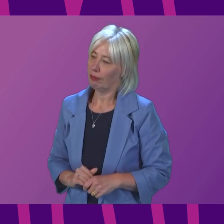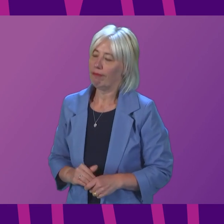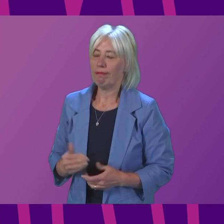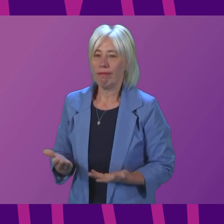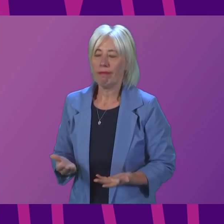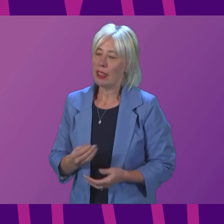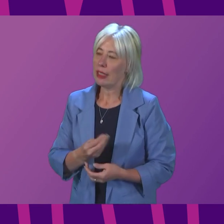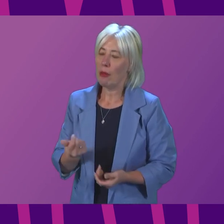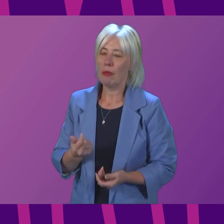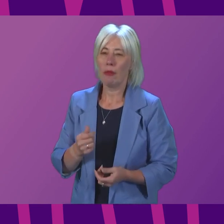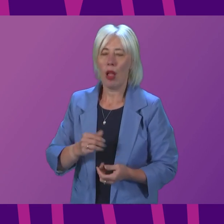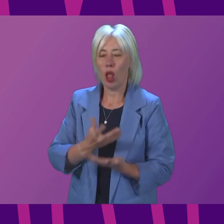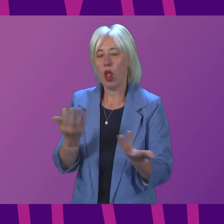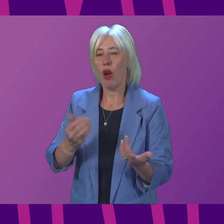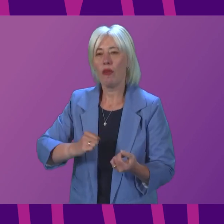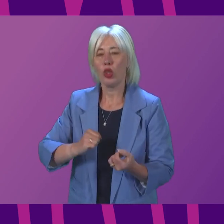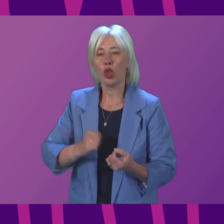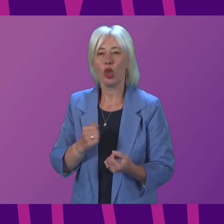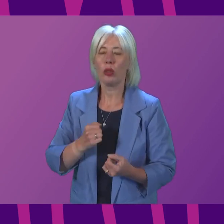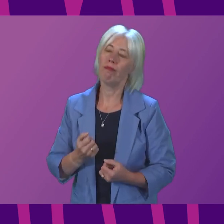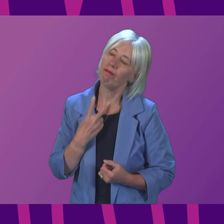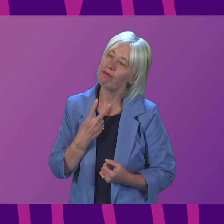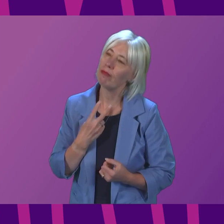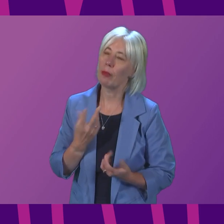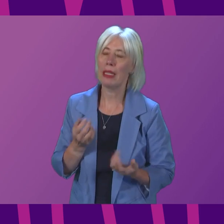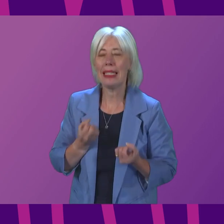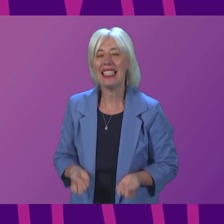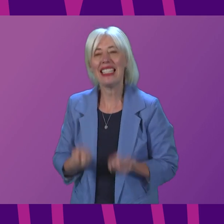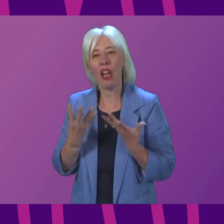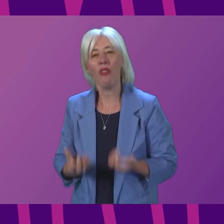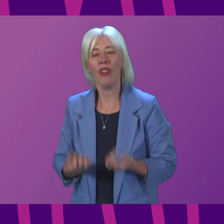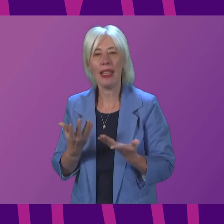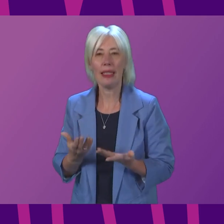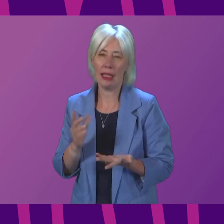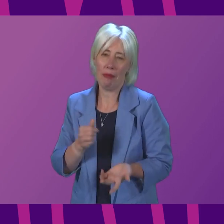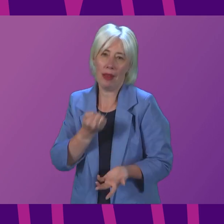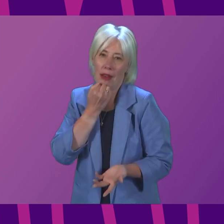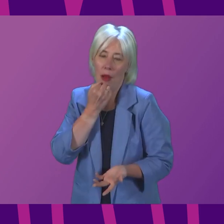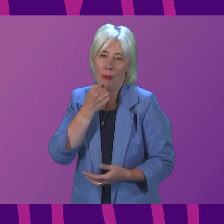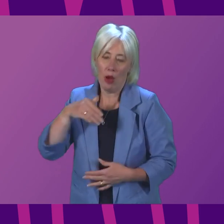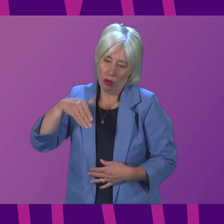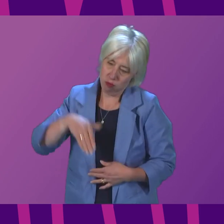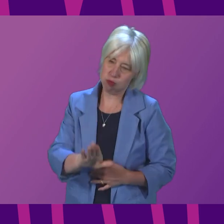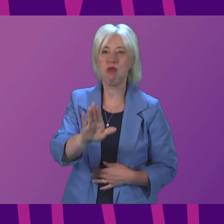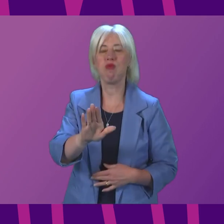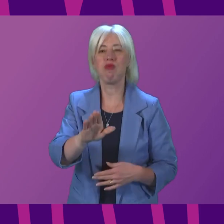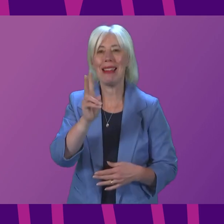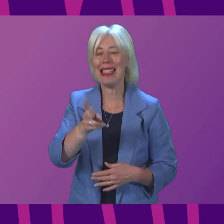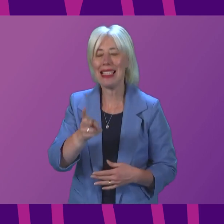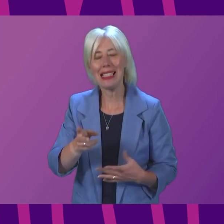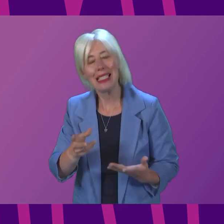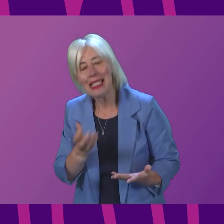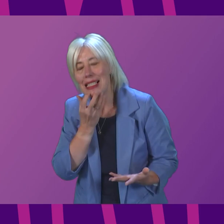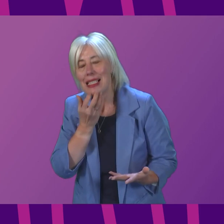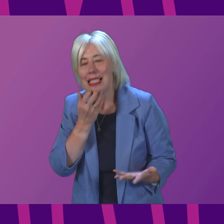disheartening to many Scots that, despite the extra sacrifices we have made in Scotland, our infection rates are still so stubbornly high. The